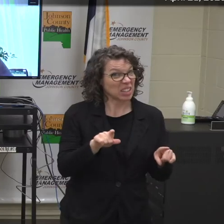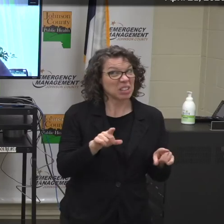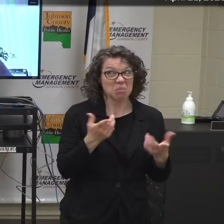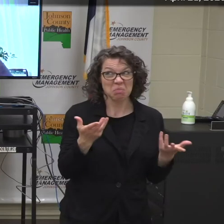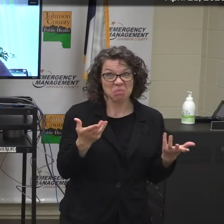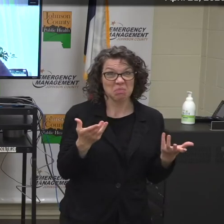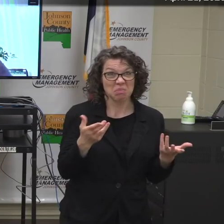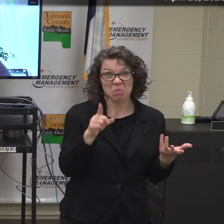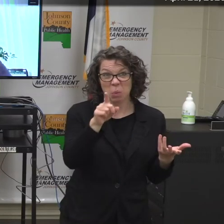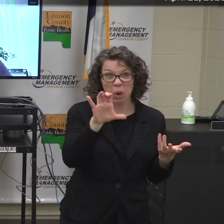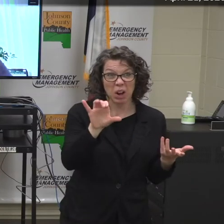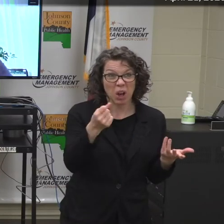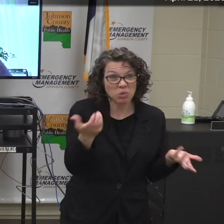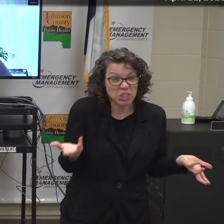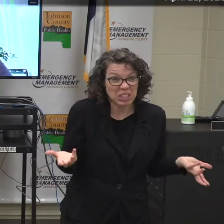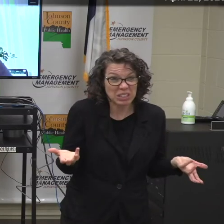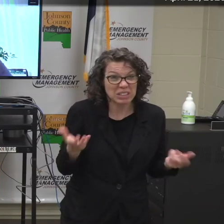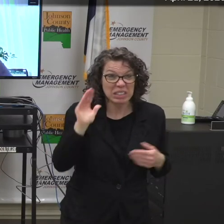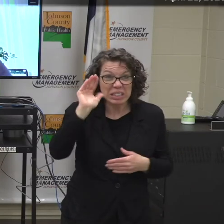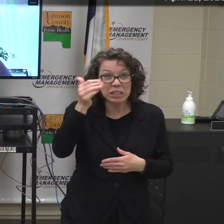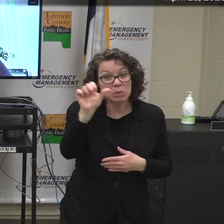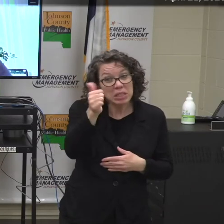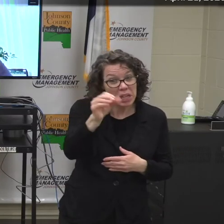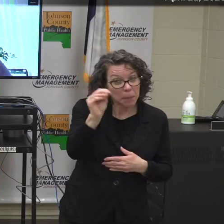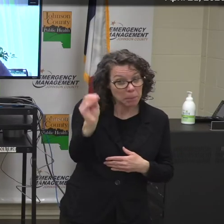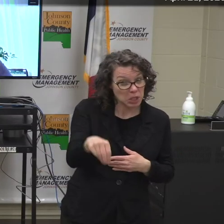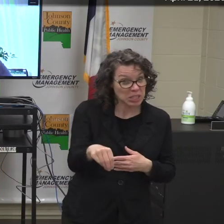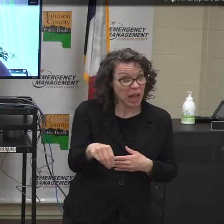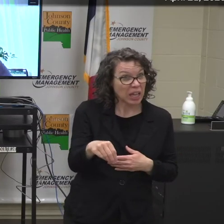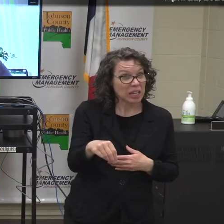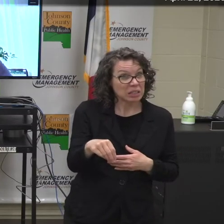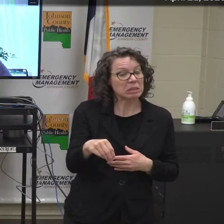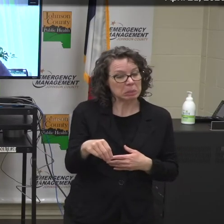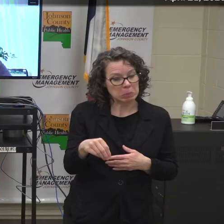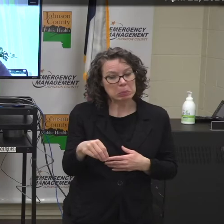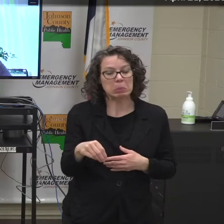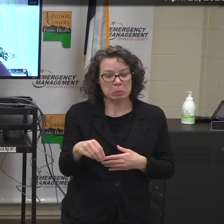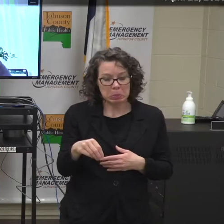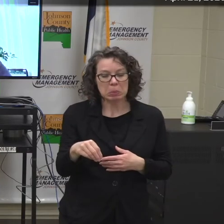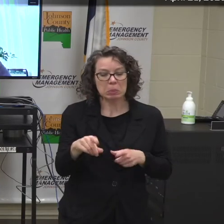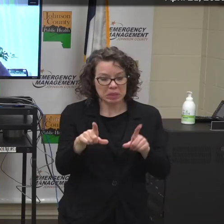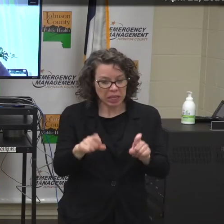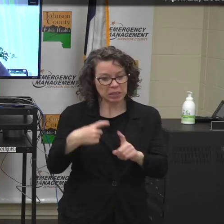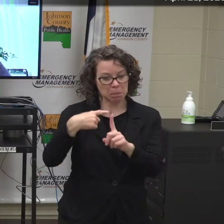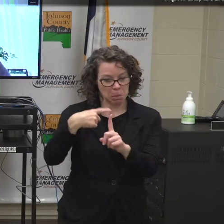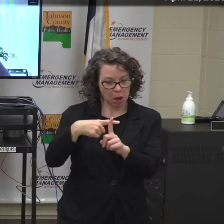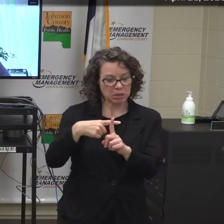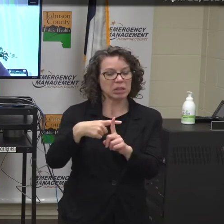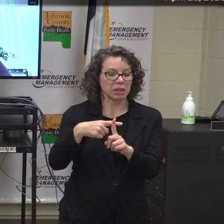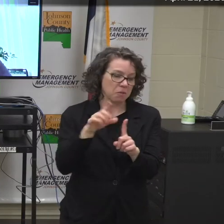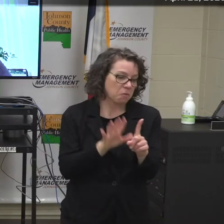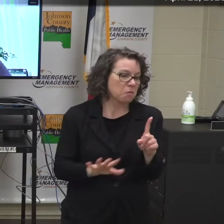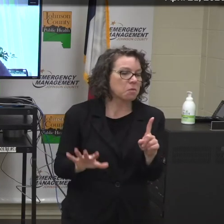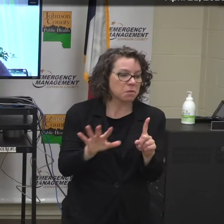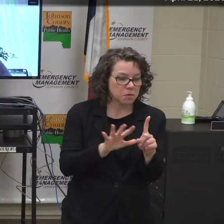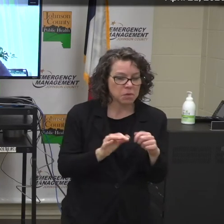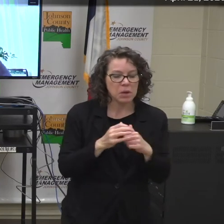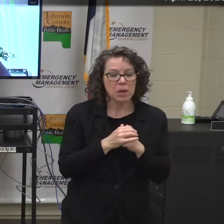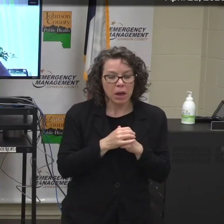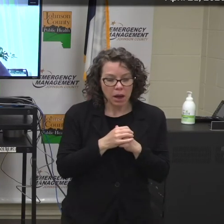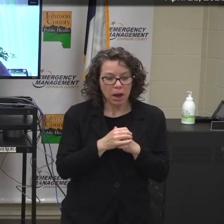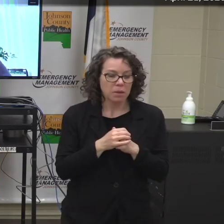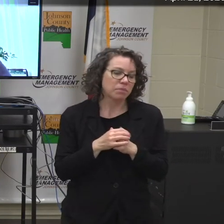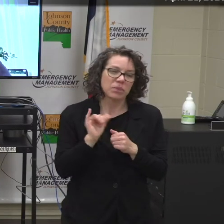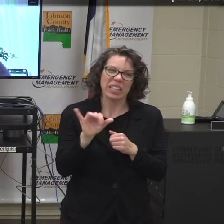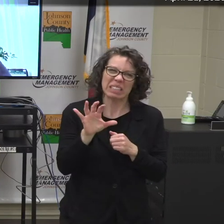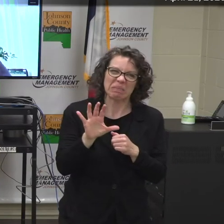about 10% of the tests that we conduct, uh, end up, uh, with a positive result. Uh, that's